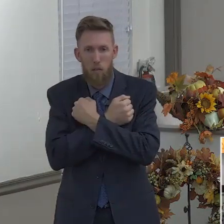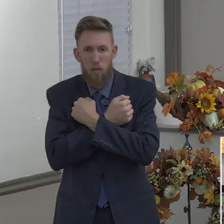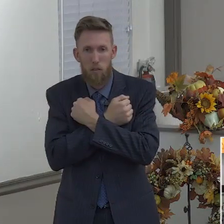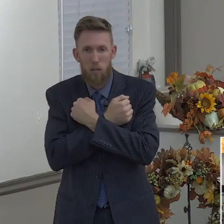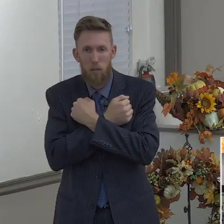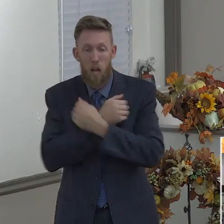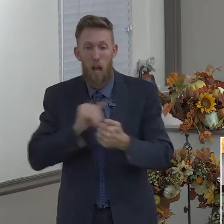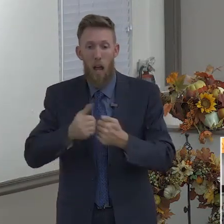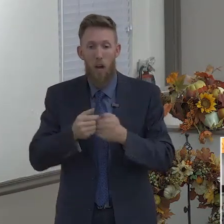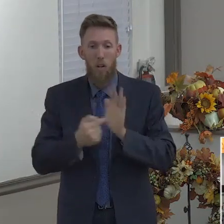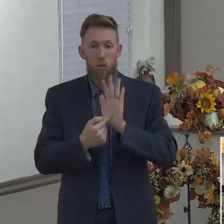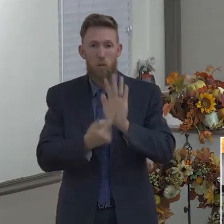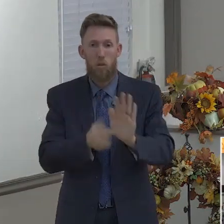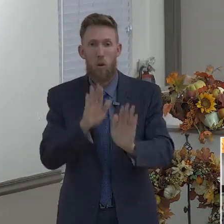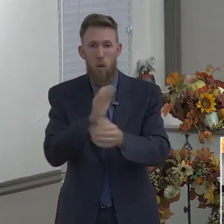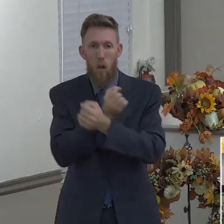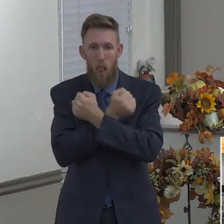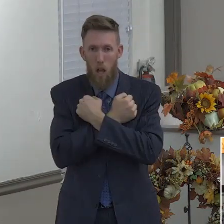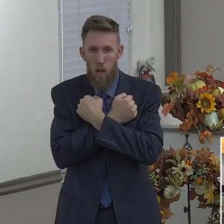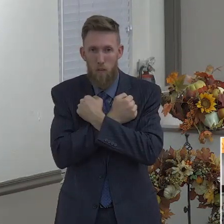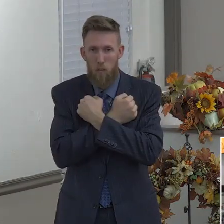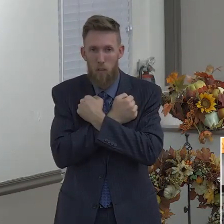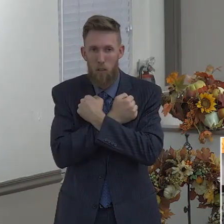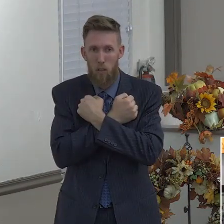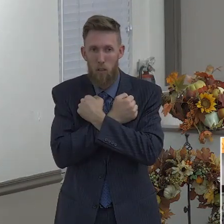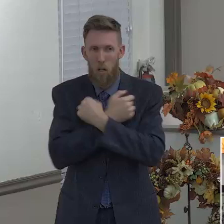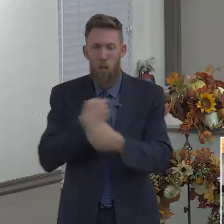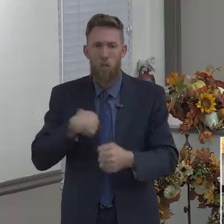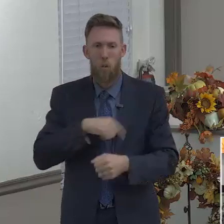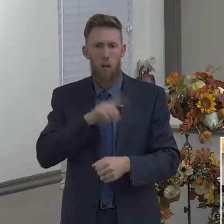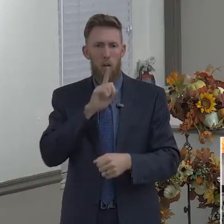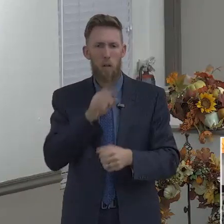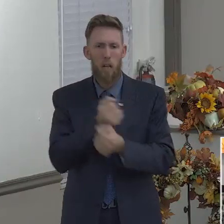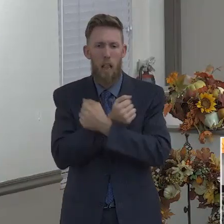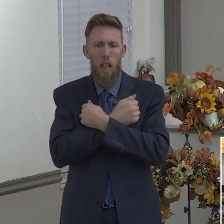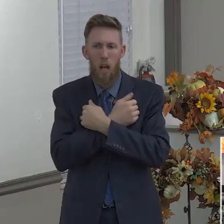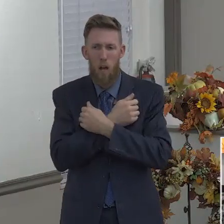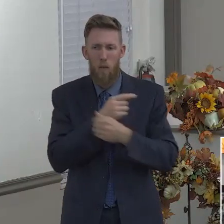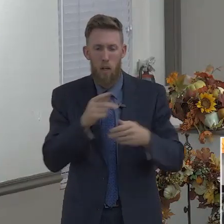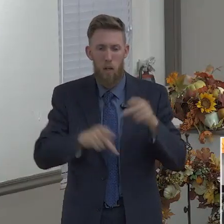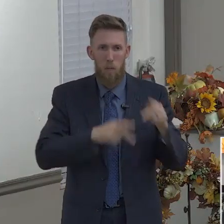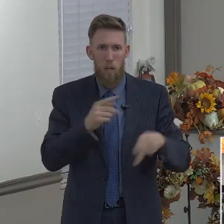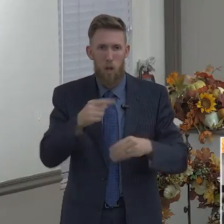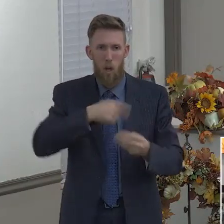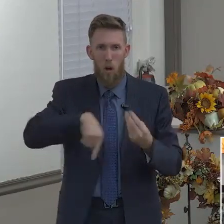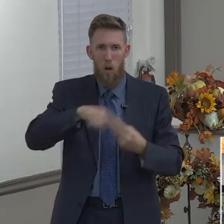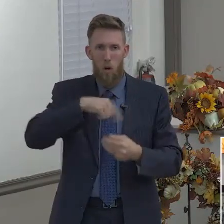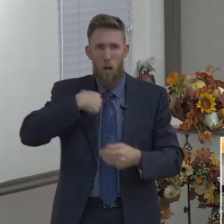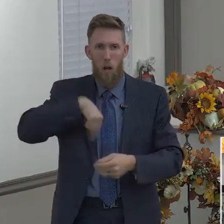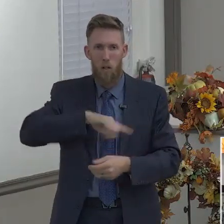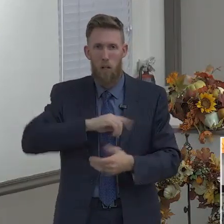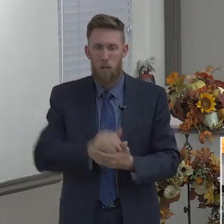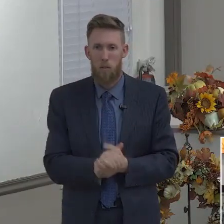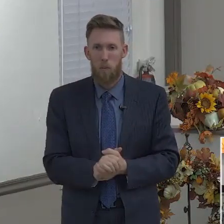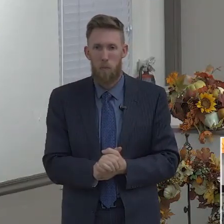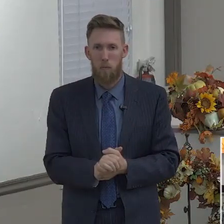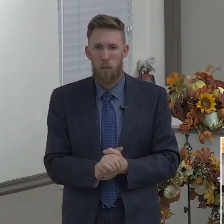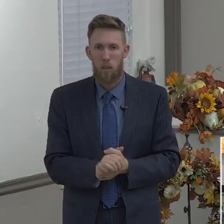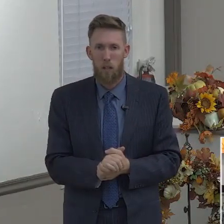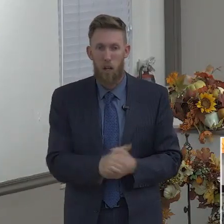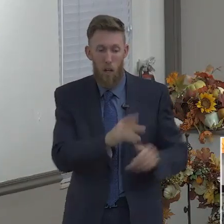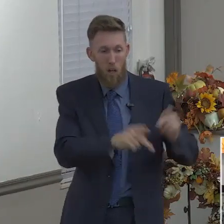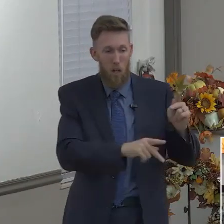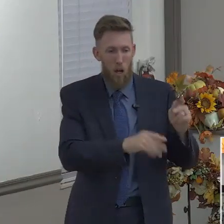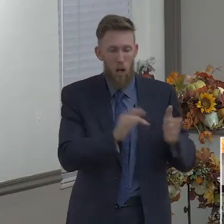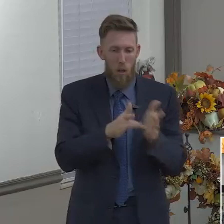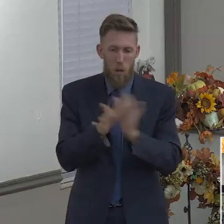Do we truly love those around us? You know, the Bible says that they shall know that you're my disciples by your what? By your loved